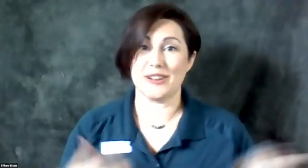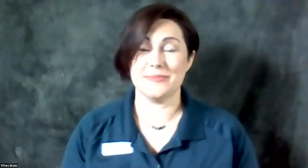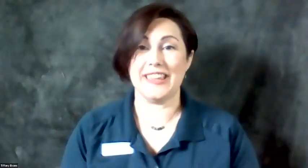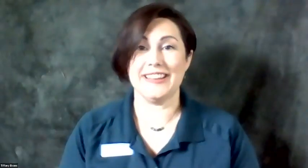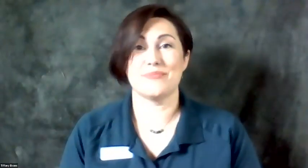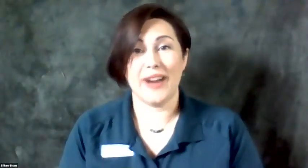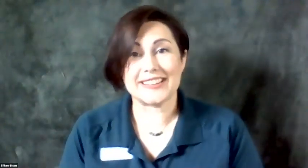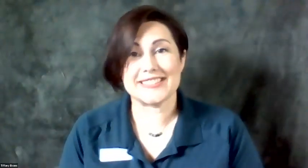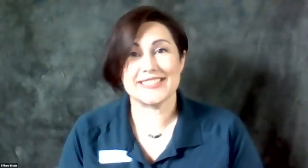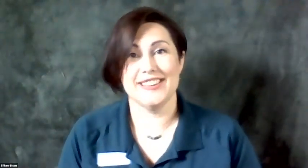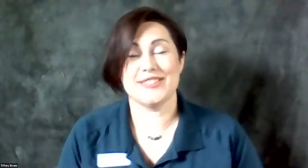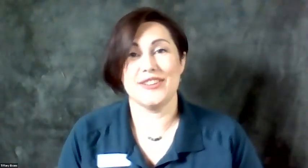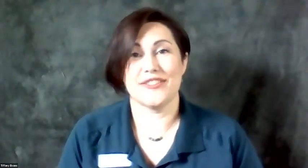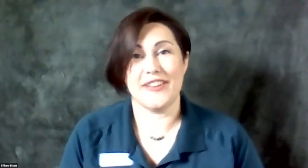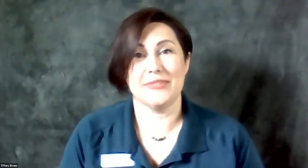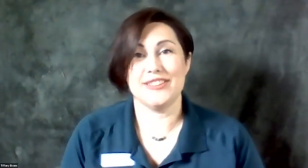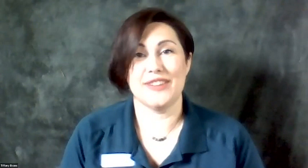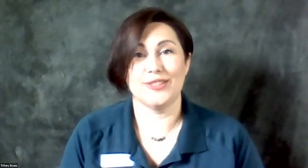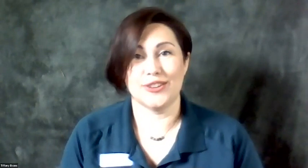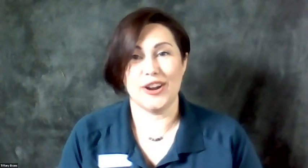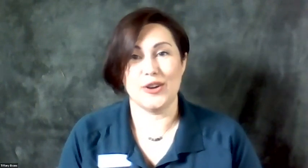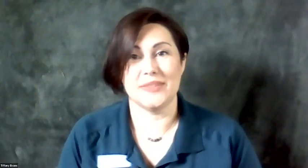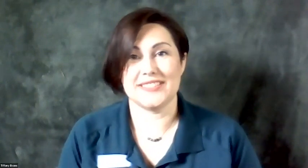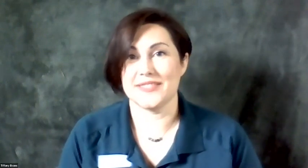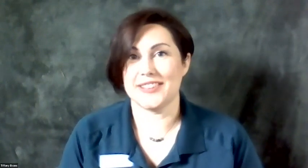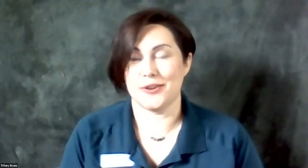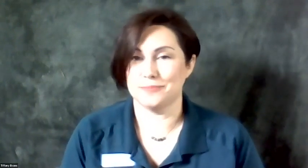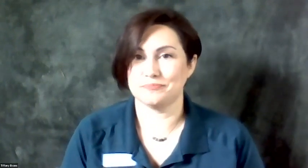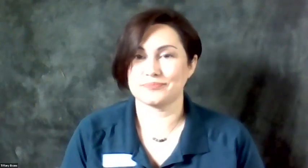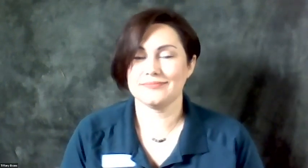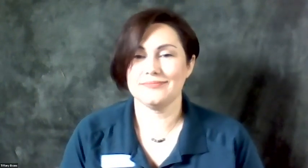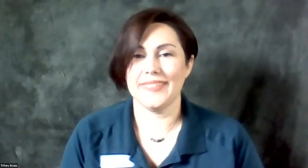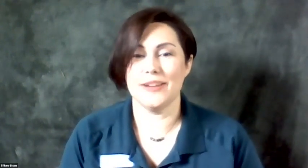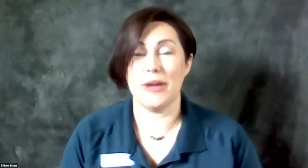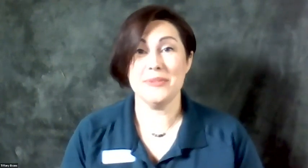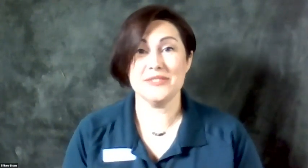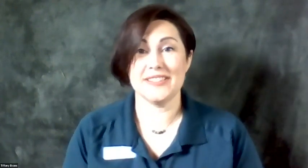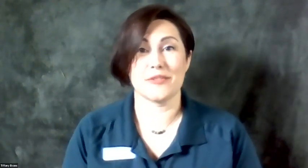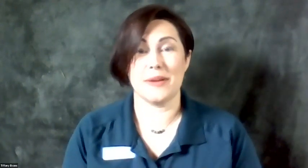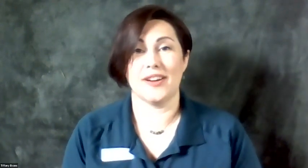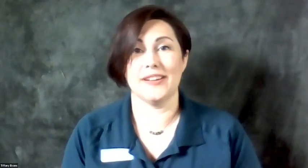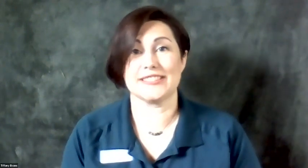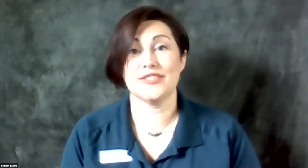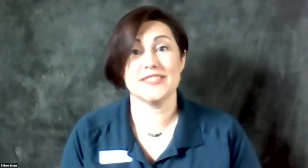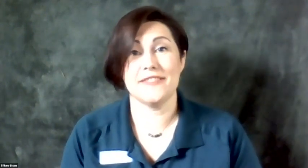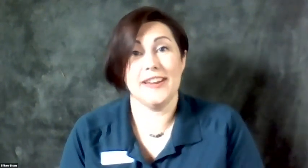them again and practice so that your family and you can learn at home and do this at home. Um, I'm going to be doing another webinar next Thursday for animal